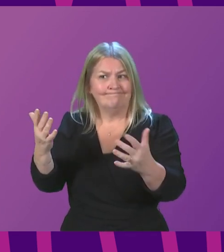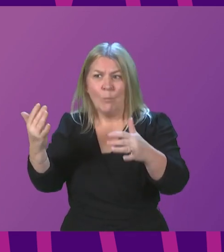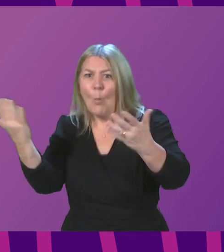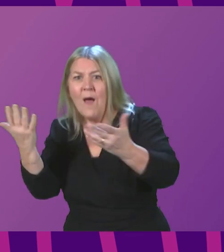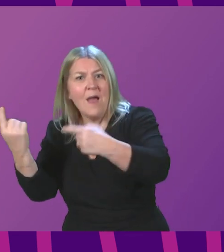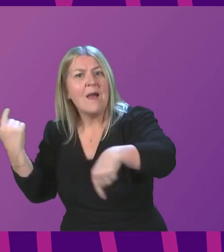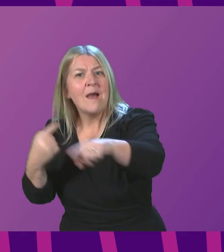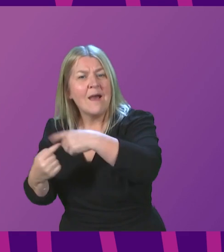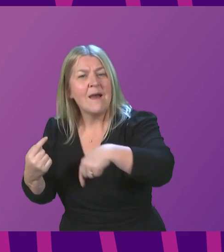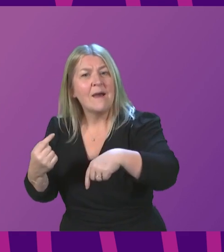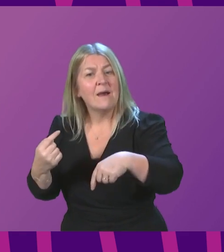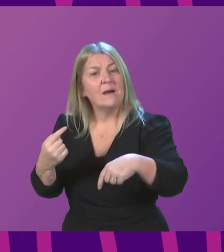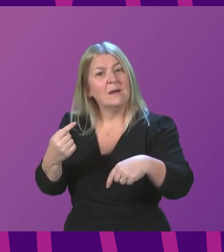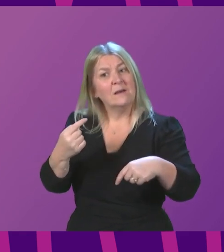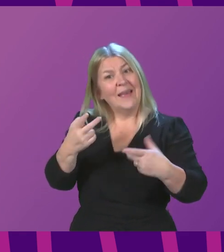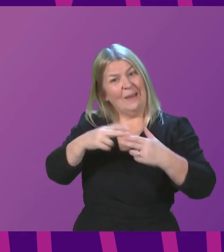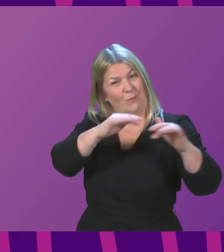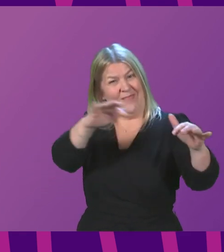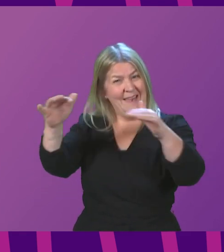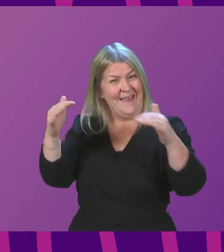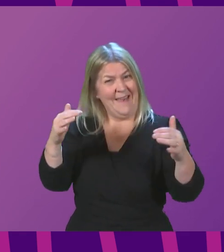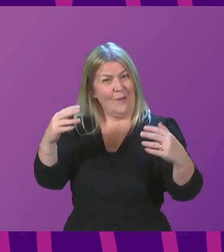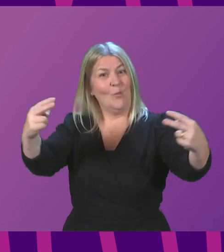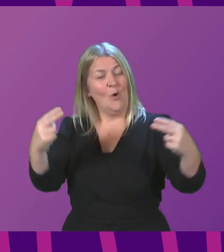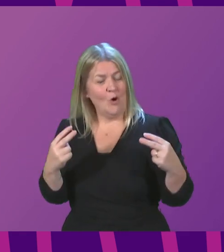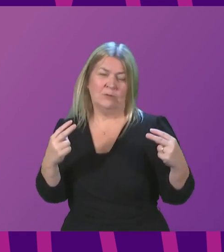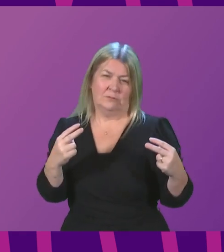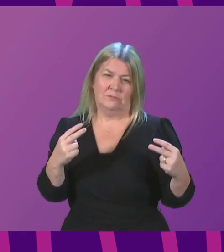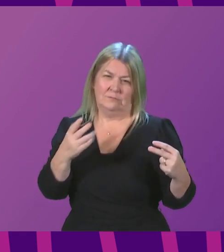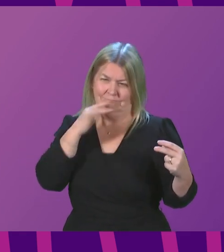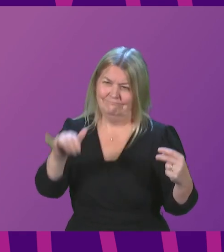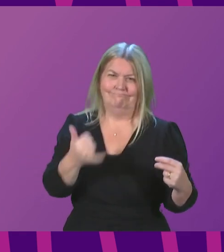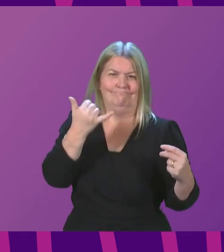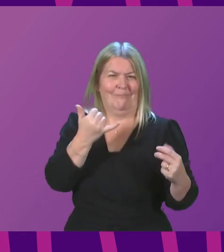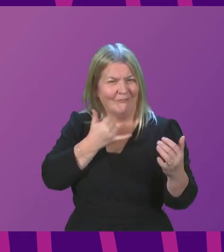loved ones and you are able to then picking up the phone to your family this Christmas would be the